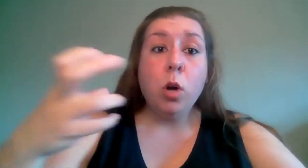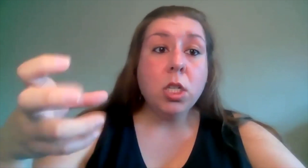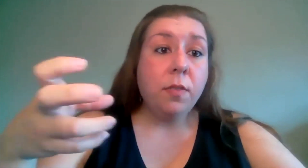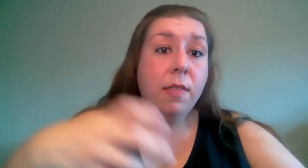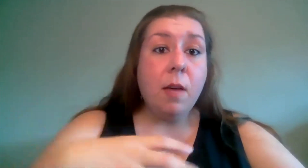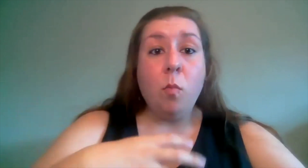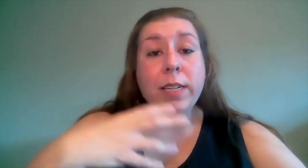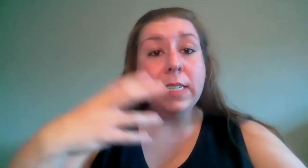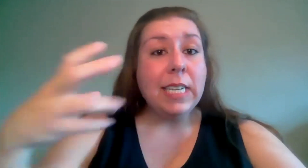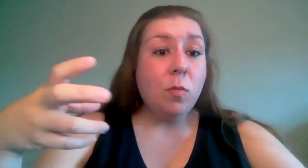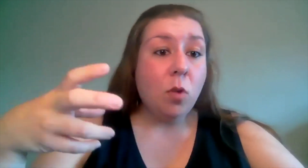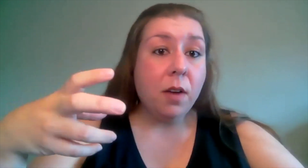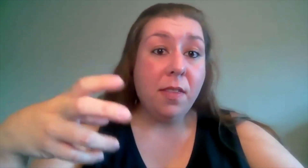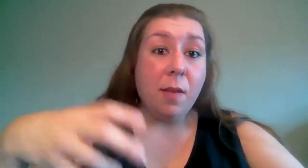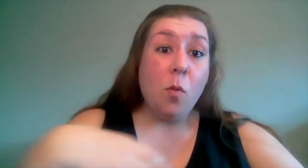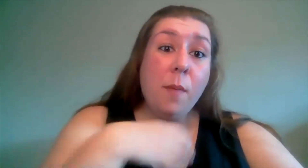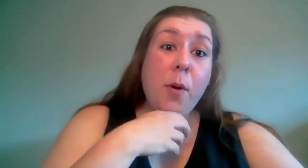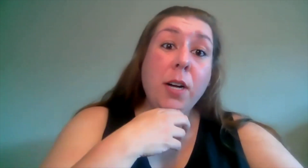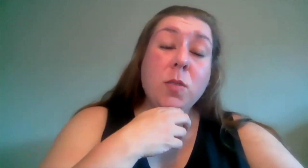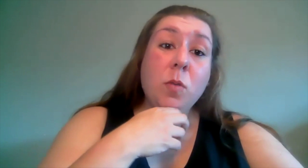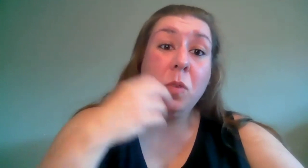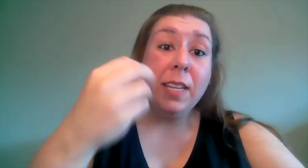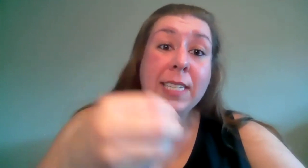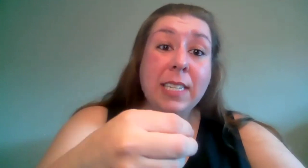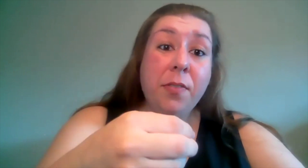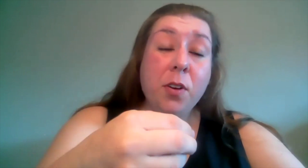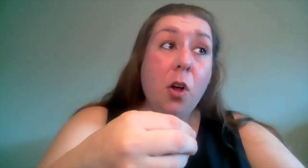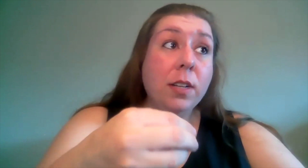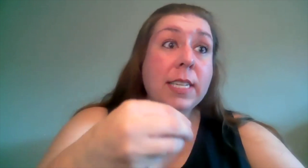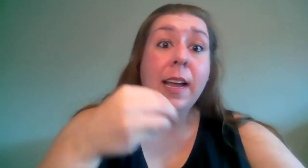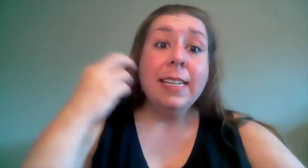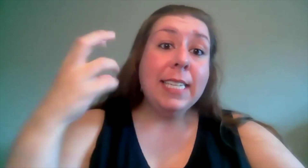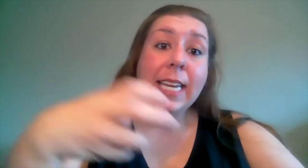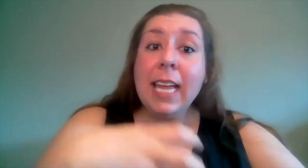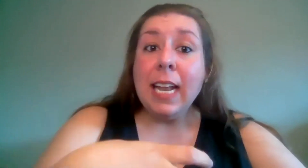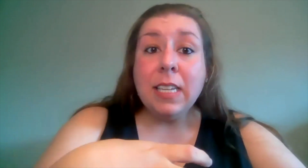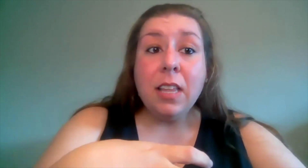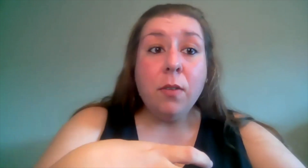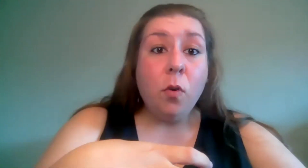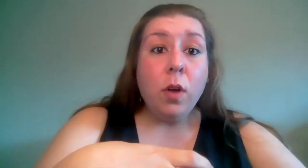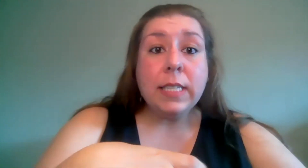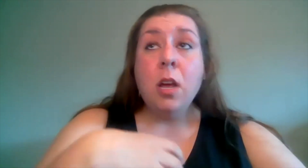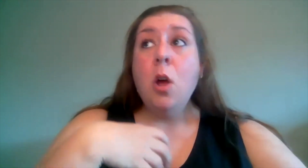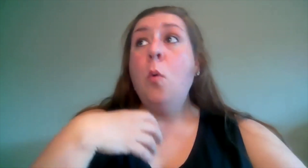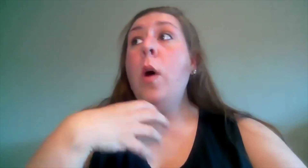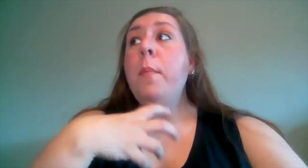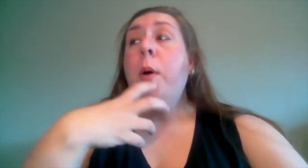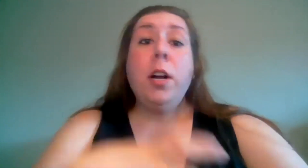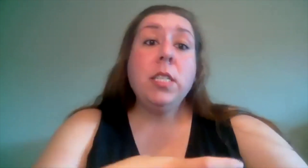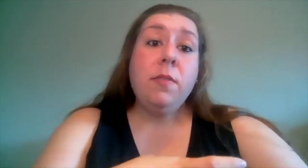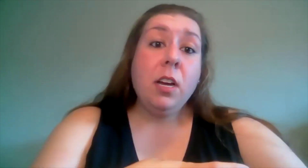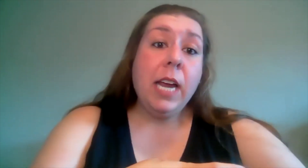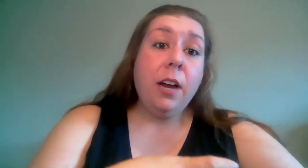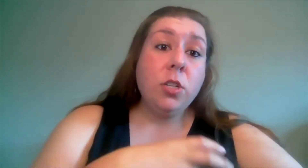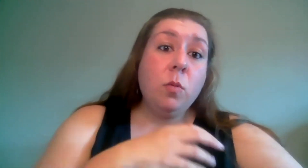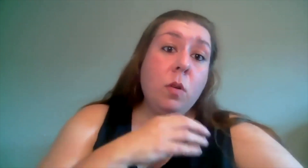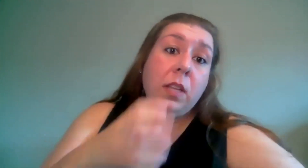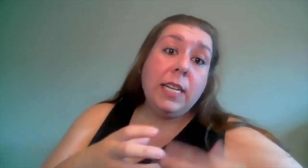worked for them what didn't work for them what parts were really difficult to get into their voice what parts of their character were really